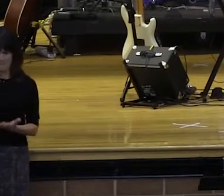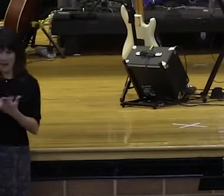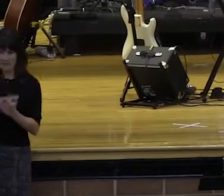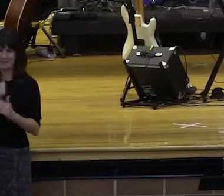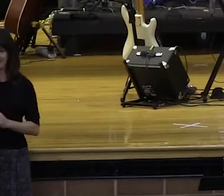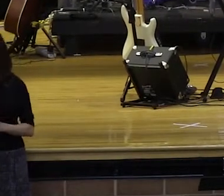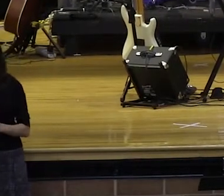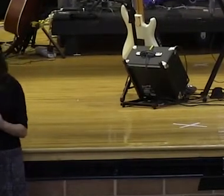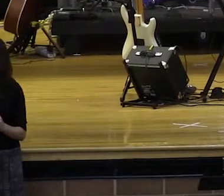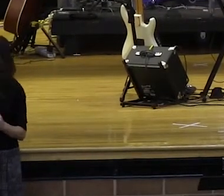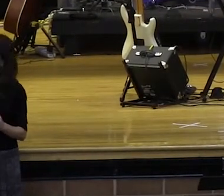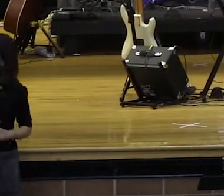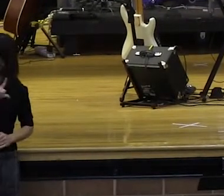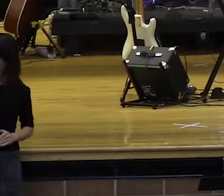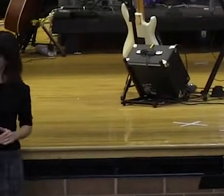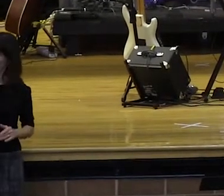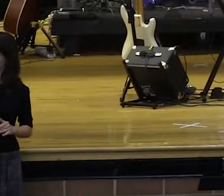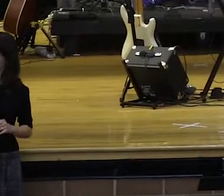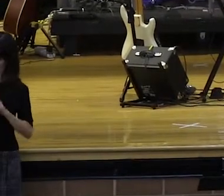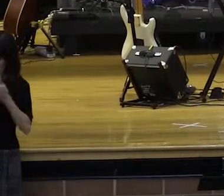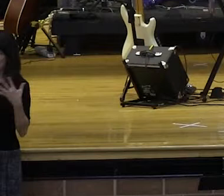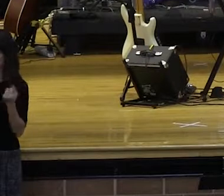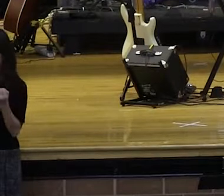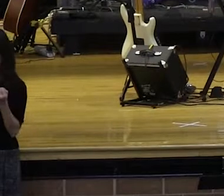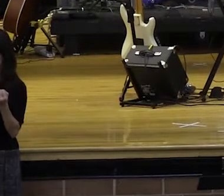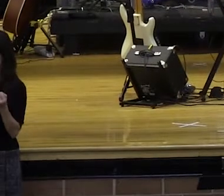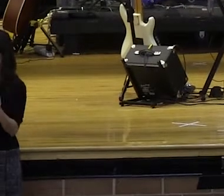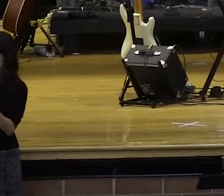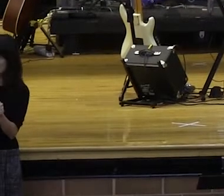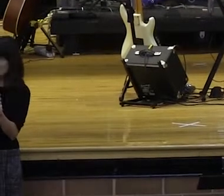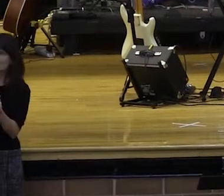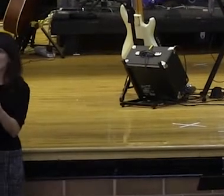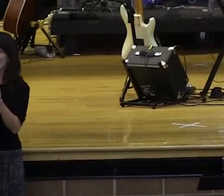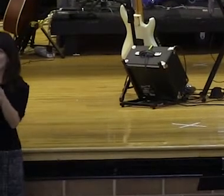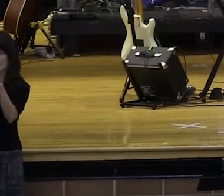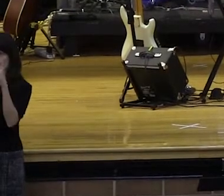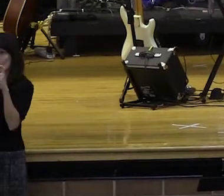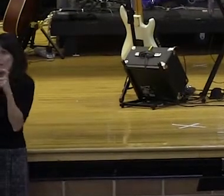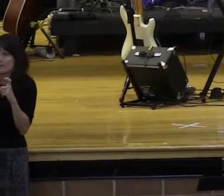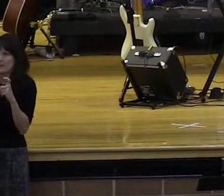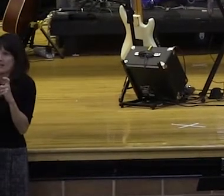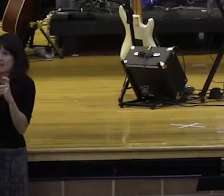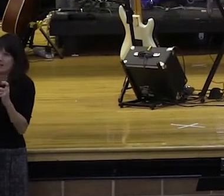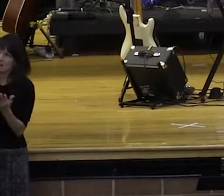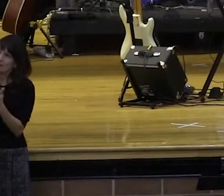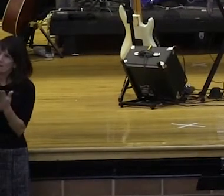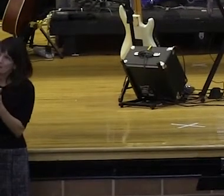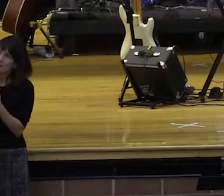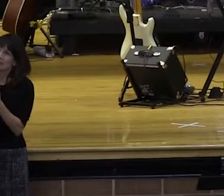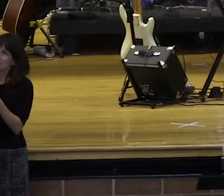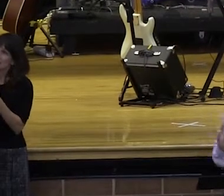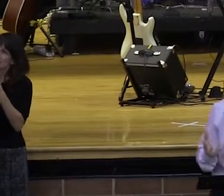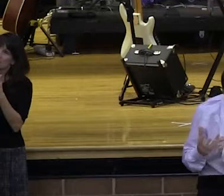upon you. I'm giving it to you. Why? So you can bless me back so I can have more to give and more to sow and more to serve.